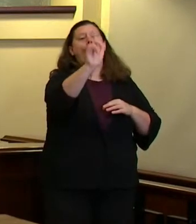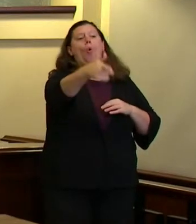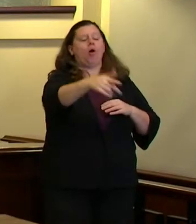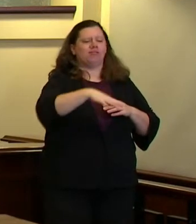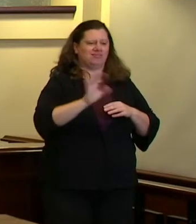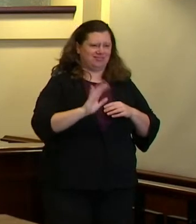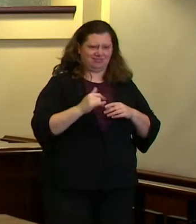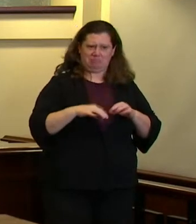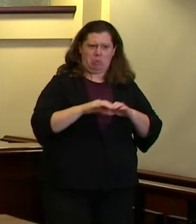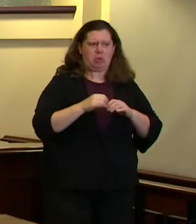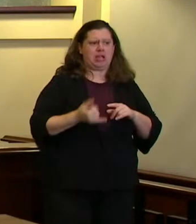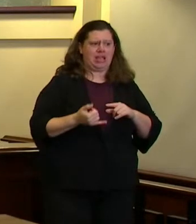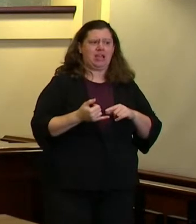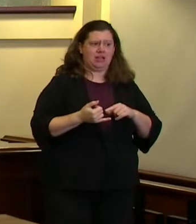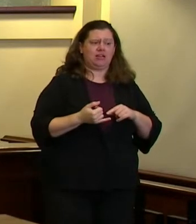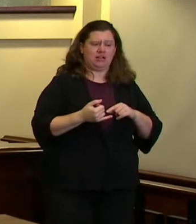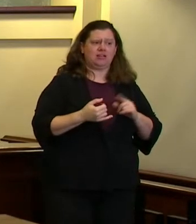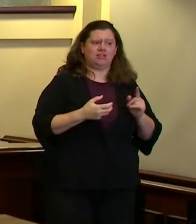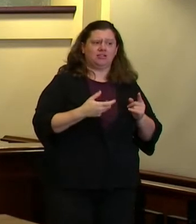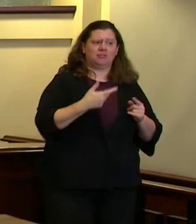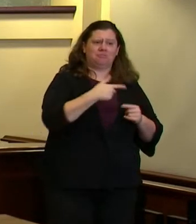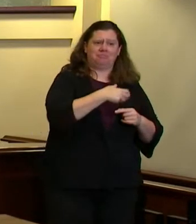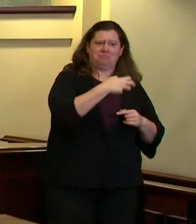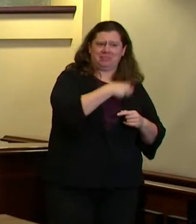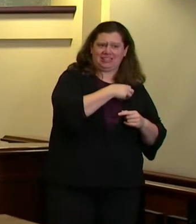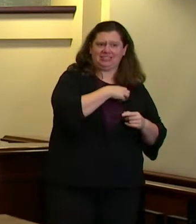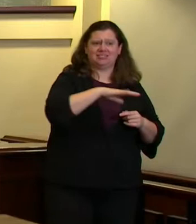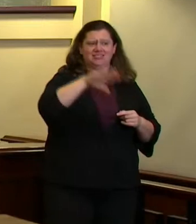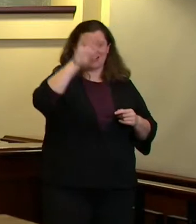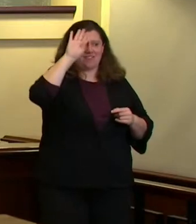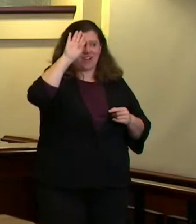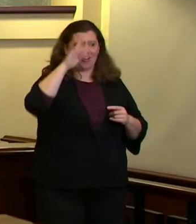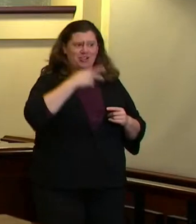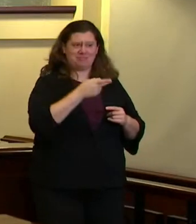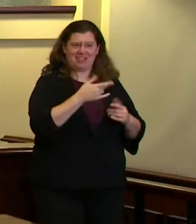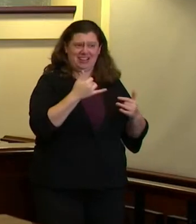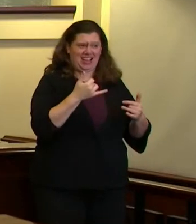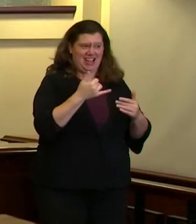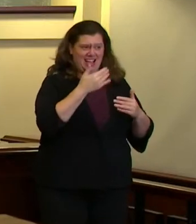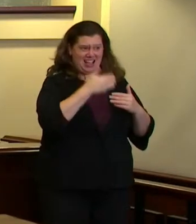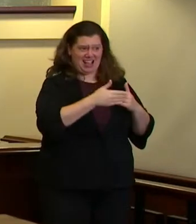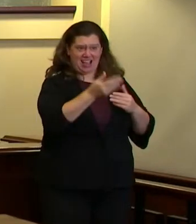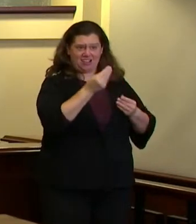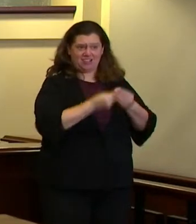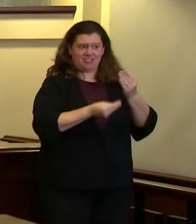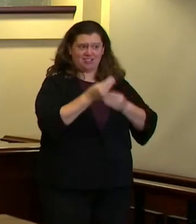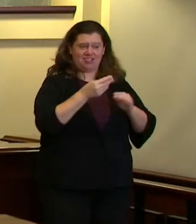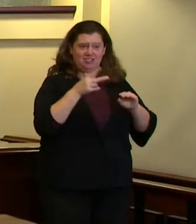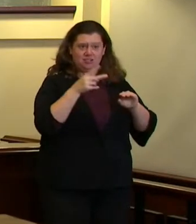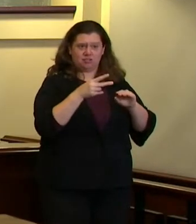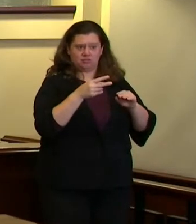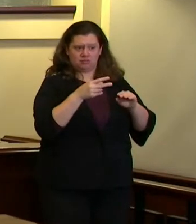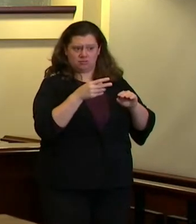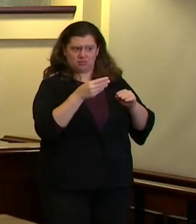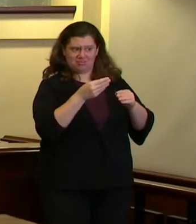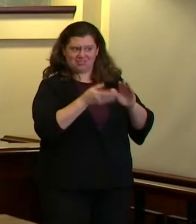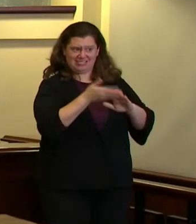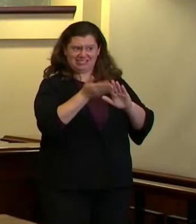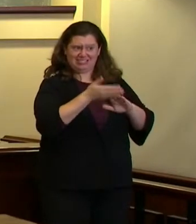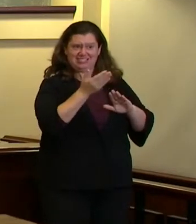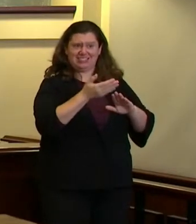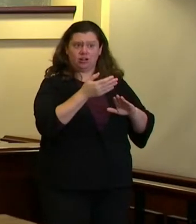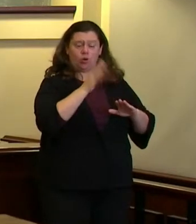constraint reductions you know for for the next fiscal year not just this fiscal year but next fiscal year potentially